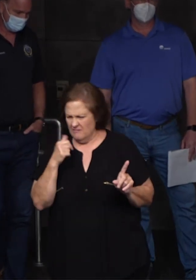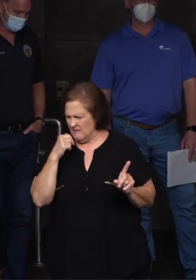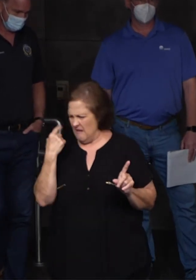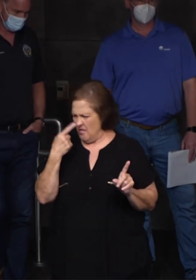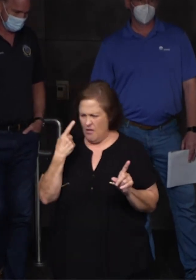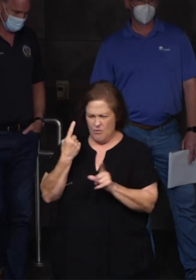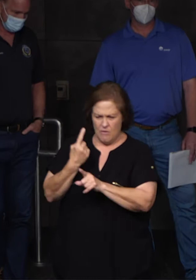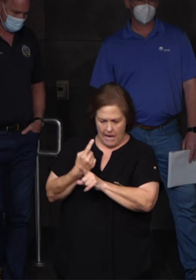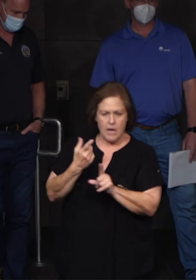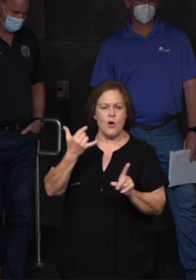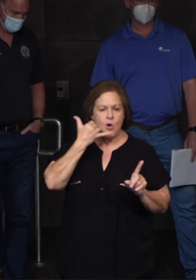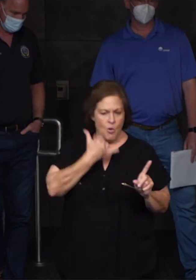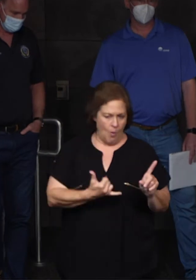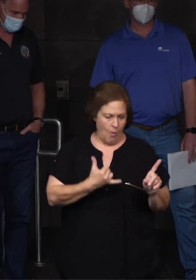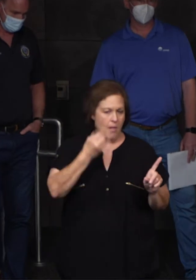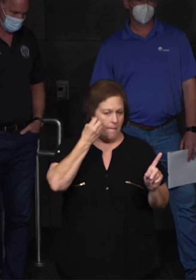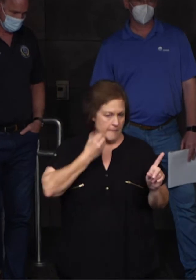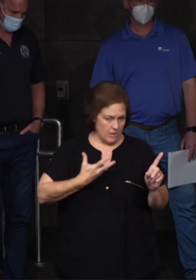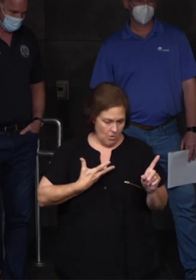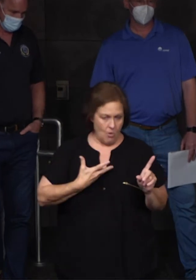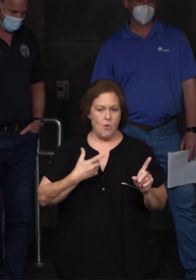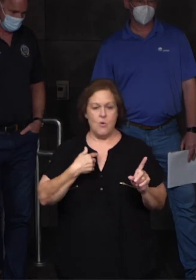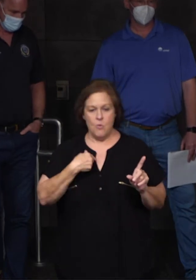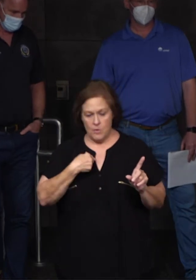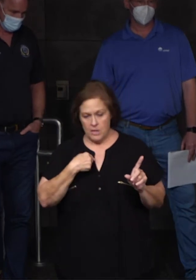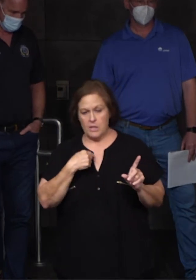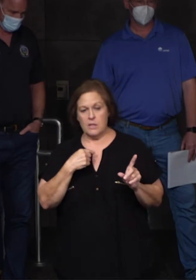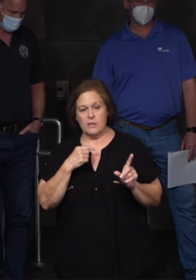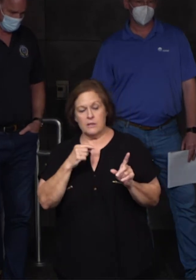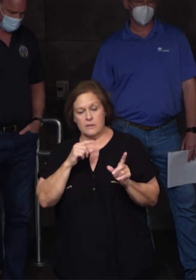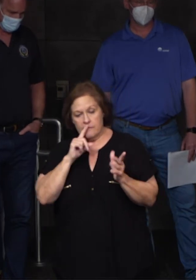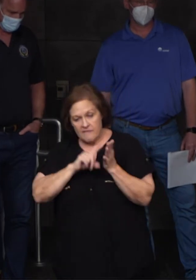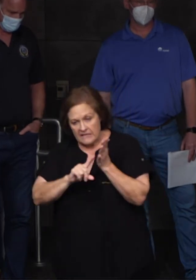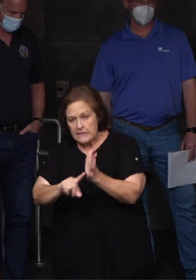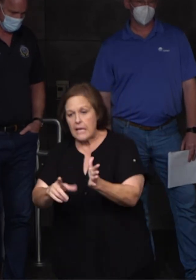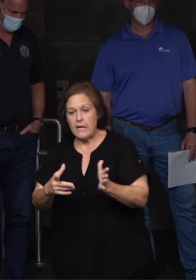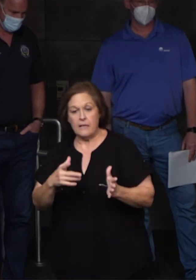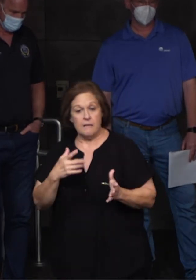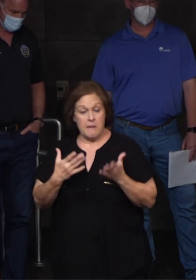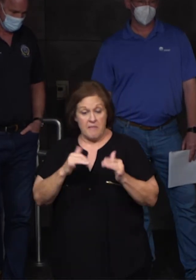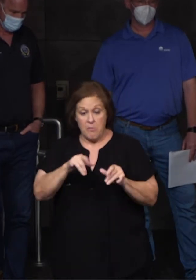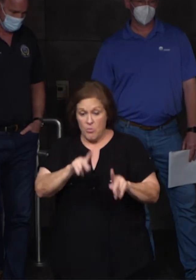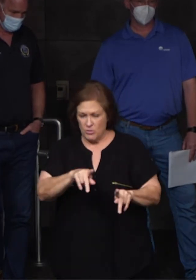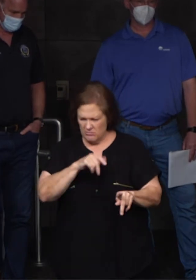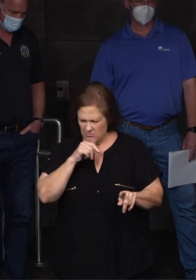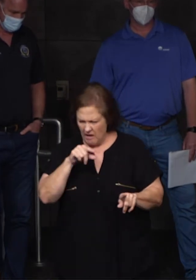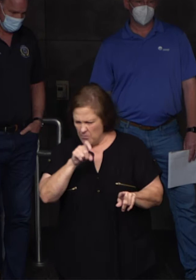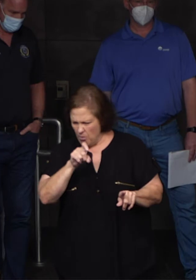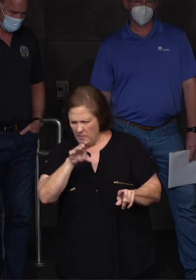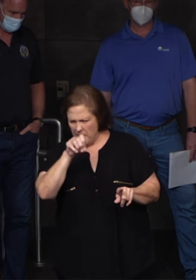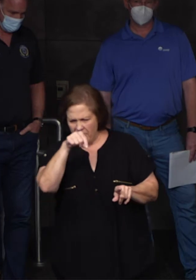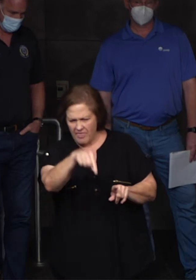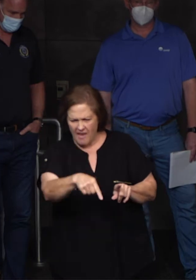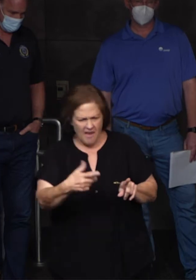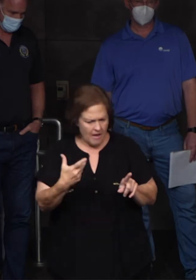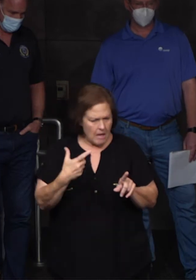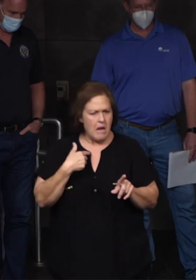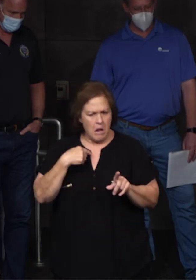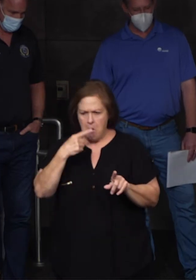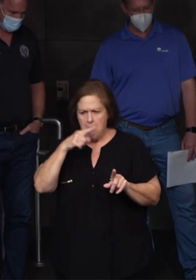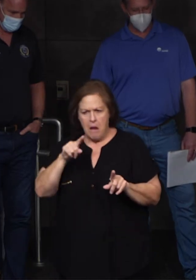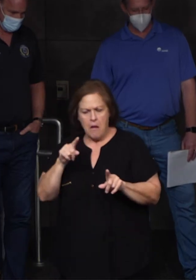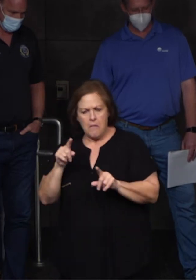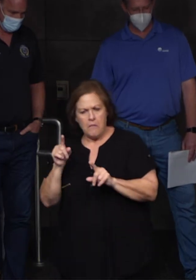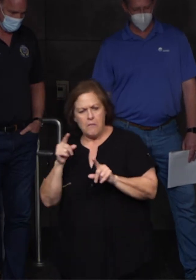right, give us a call. Let us investigate it. Make sure, you know, the person belongs in the area is either checking on somebody. We don't mind checking on